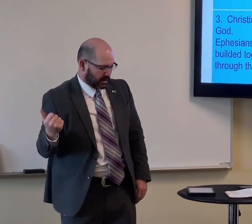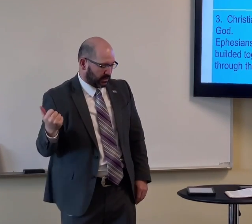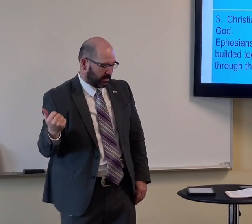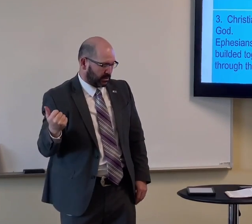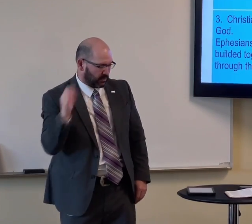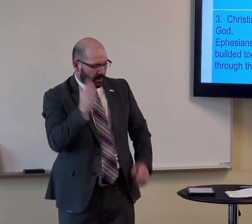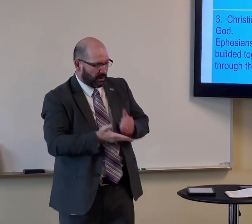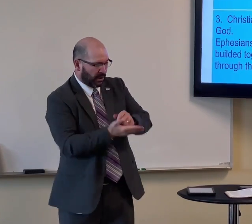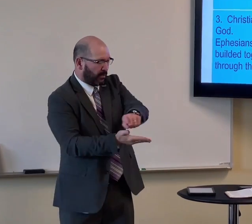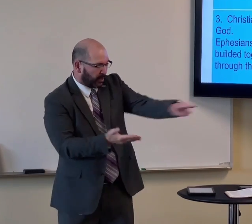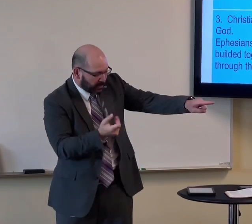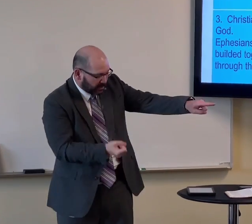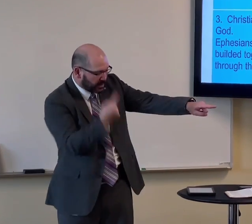so the world can understand better